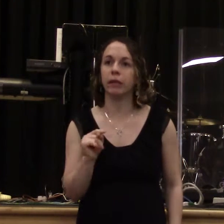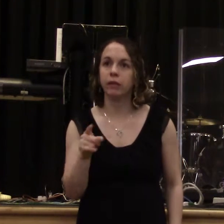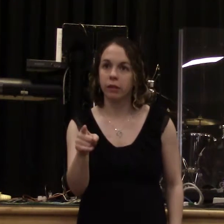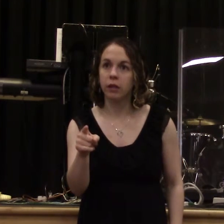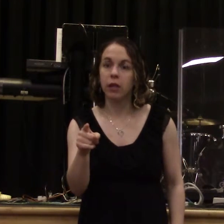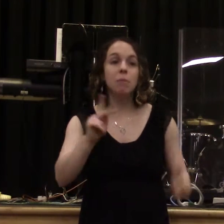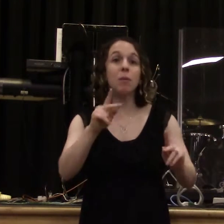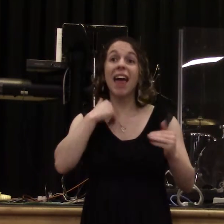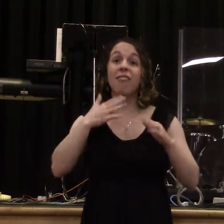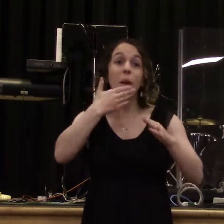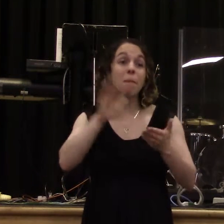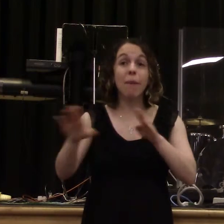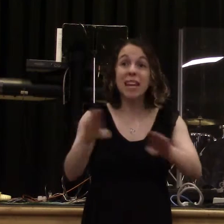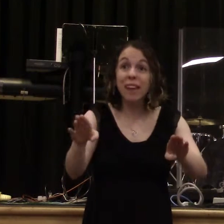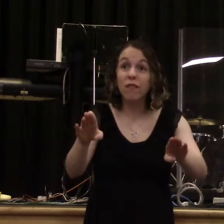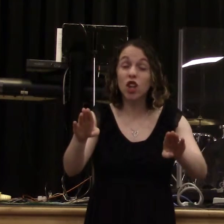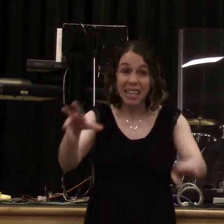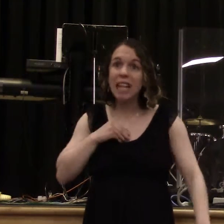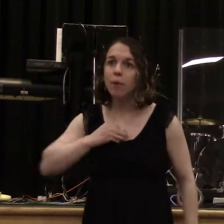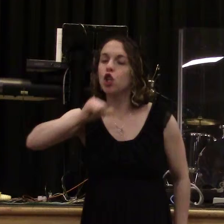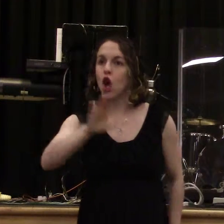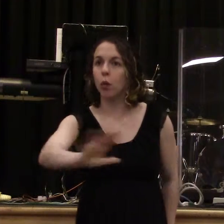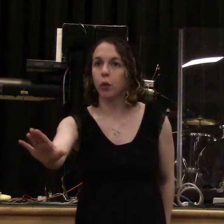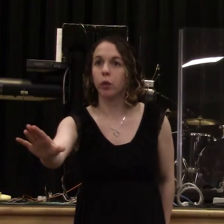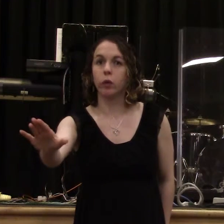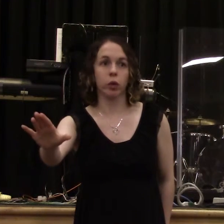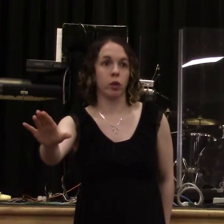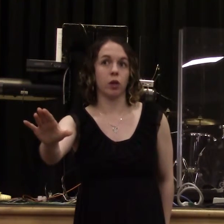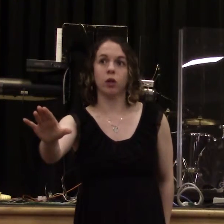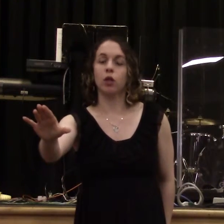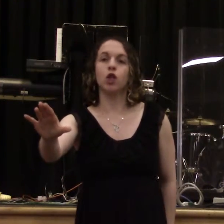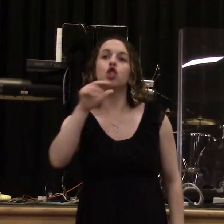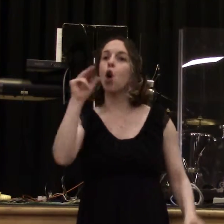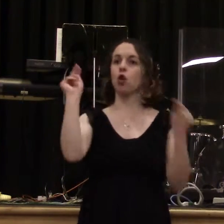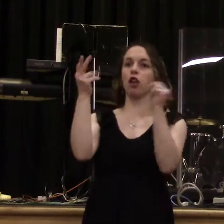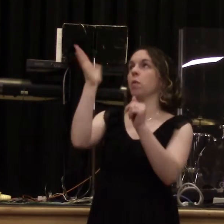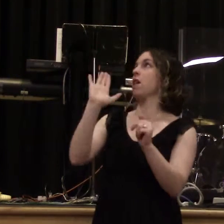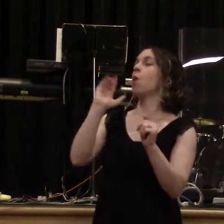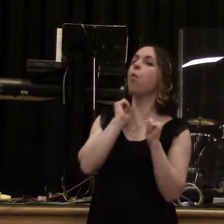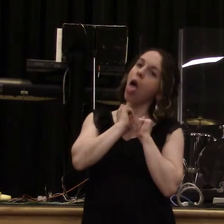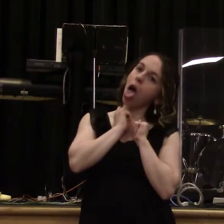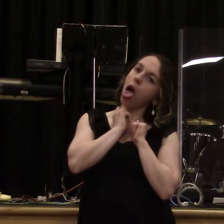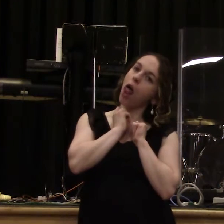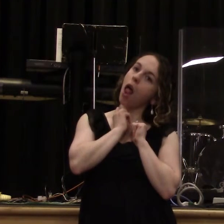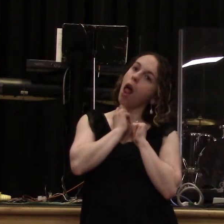And in your personal life, you're not to tolerate things that are of compromise. That displease our Heavenly Father. Hallelujah.